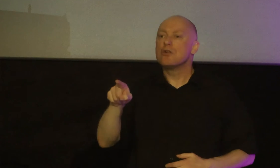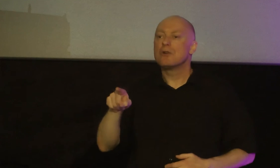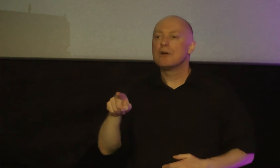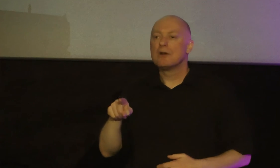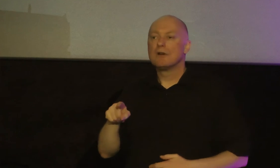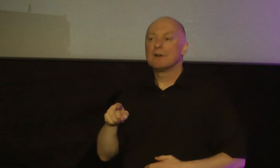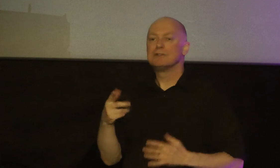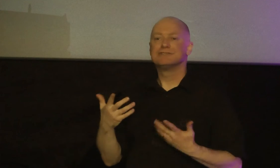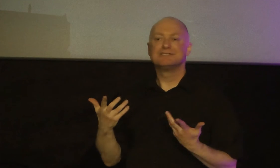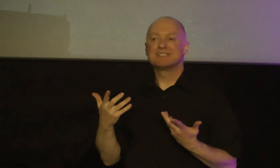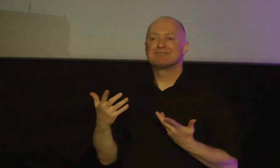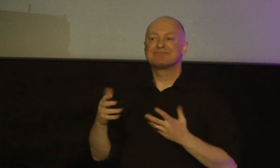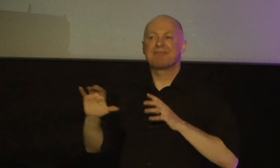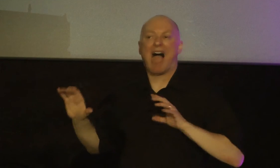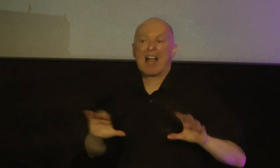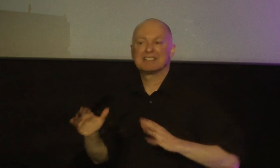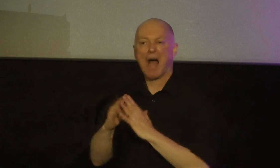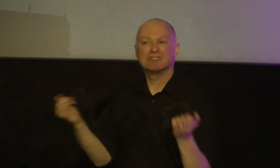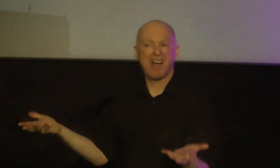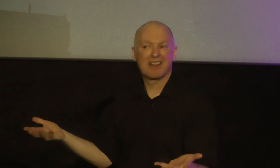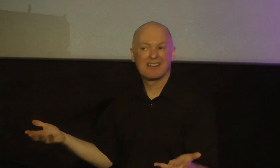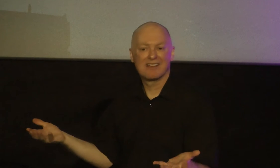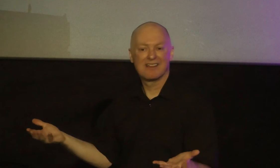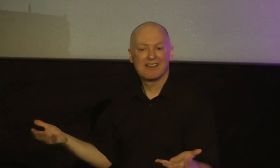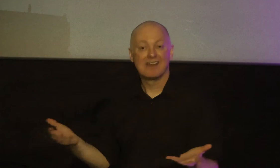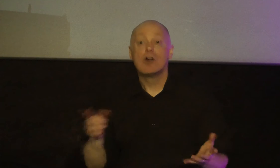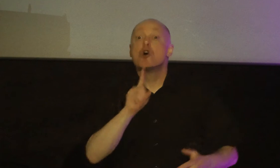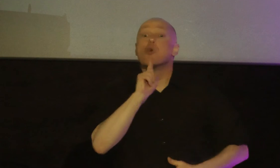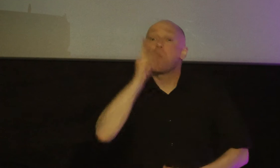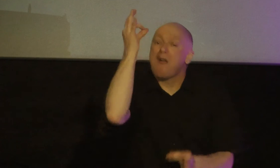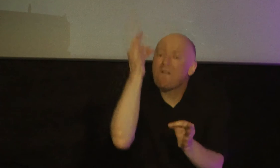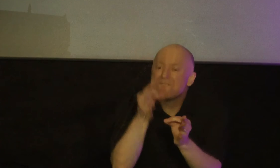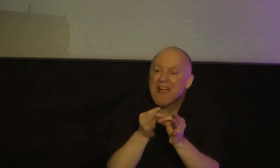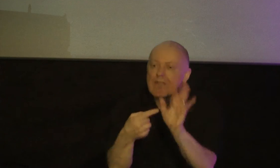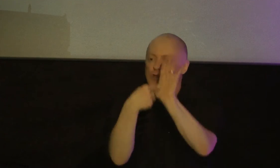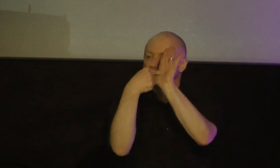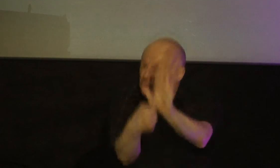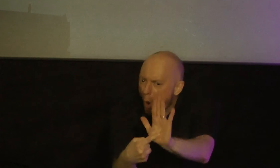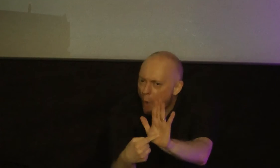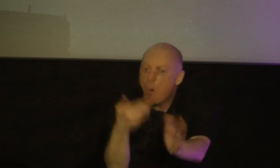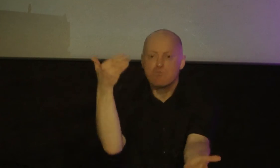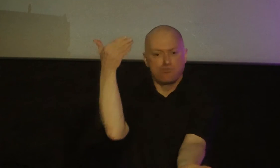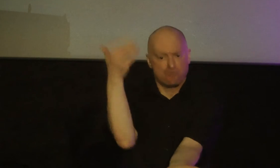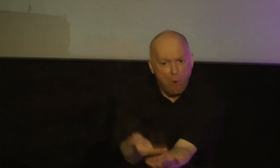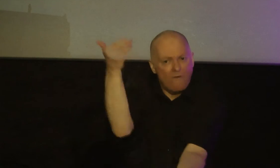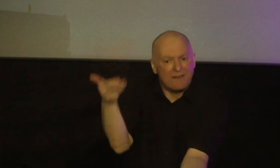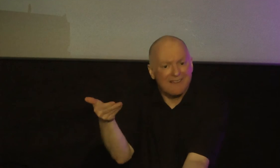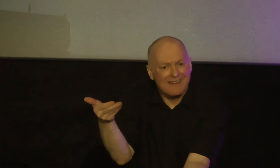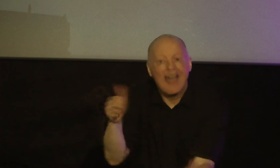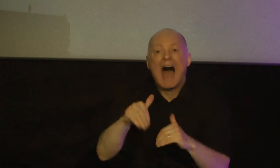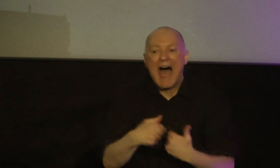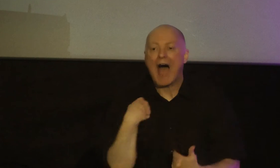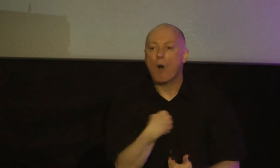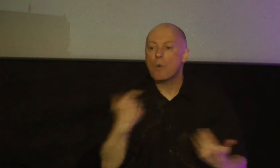motions james wants to show us today that real faith is shown and proven in how we live